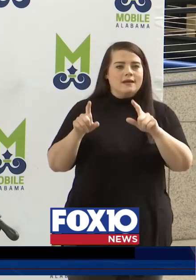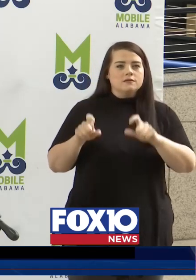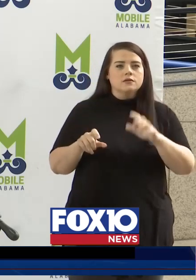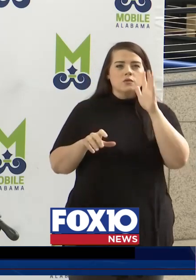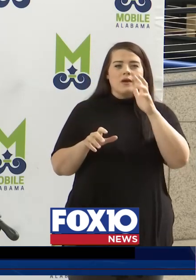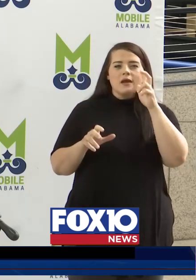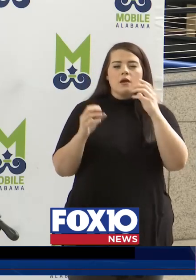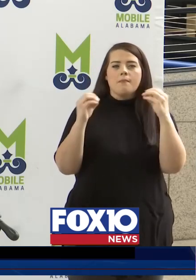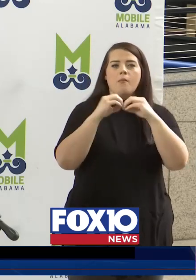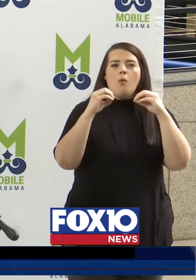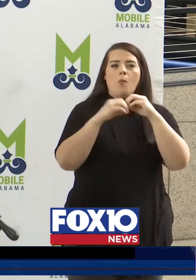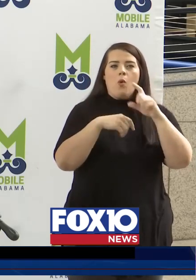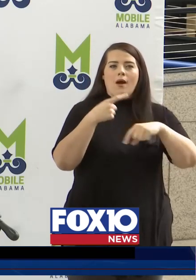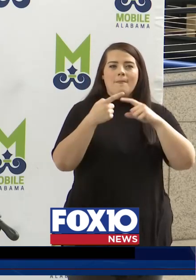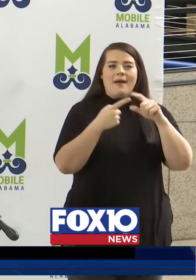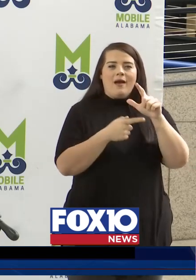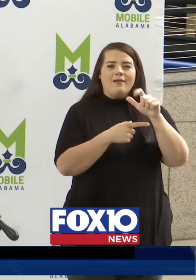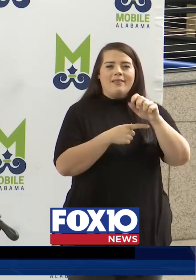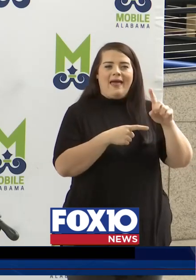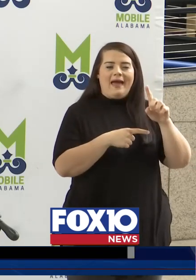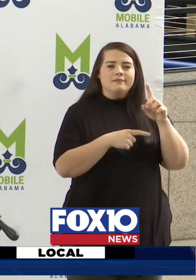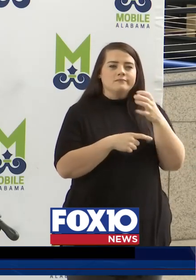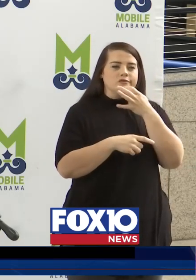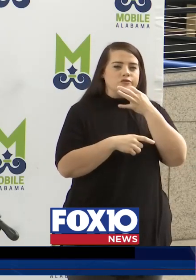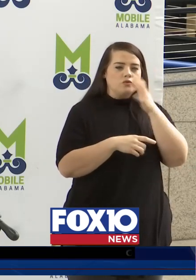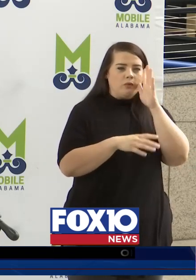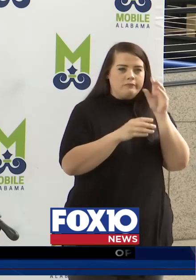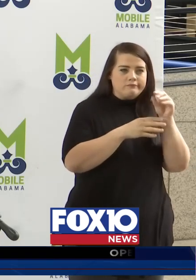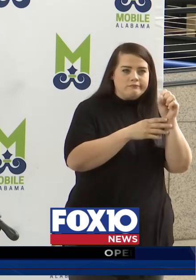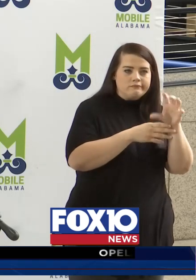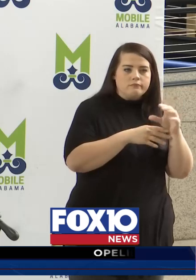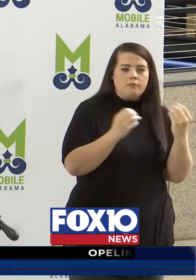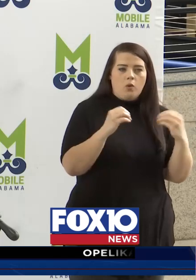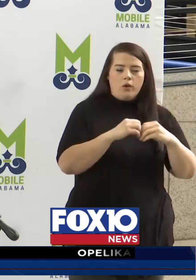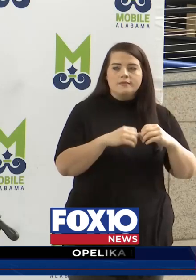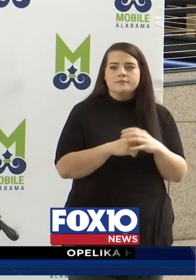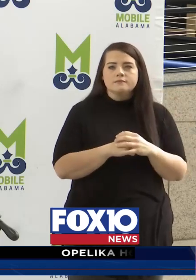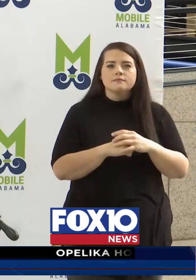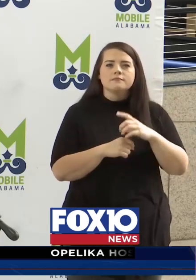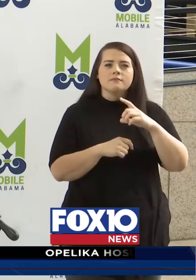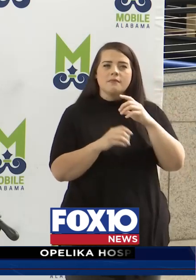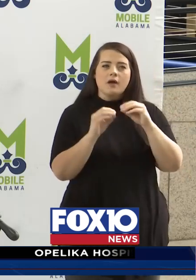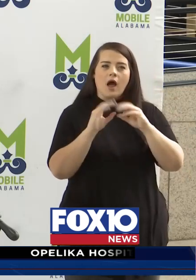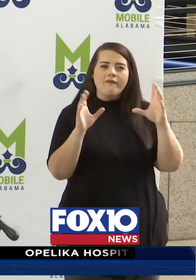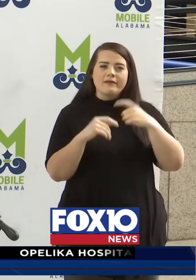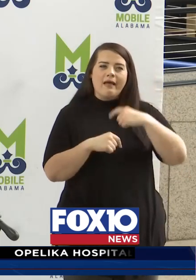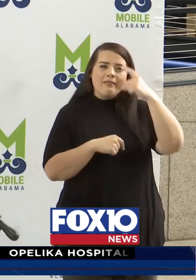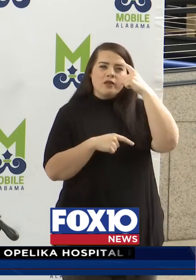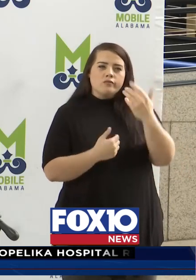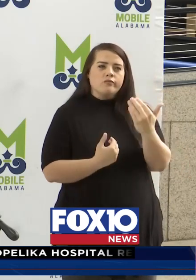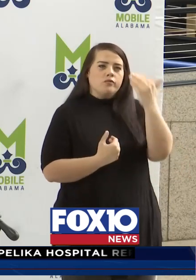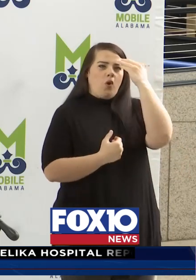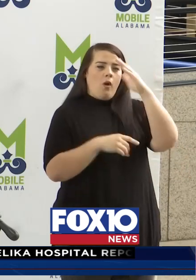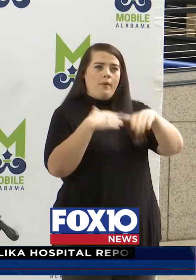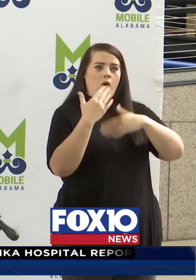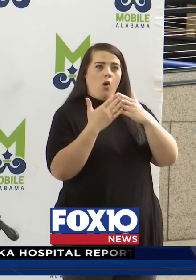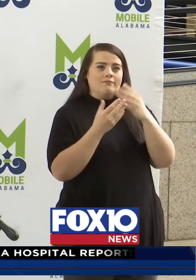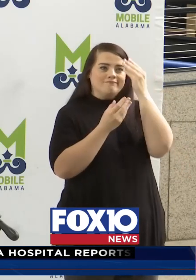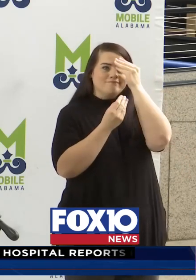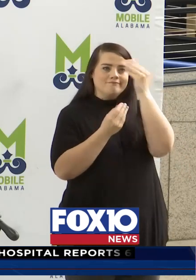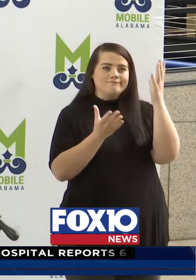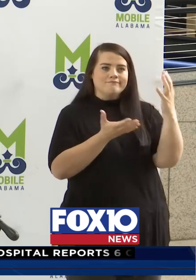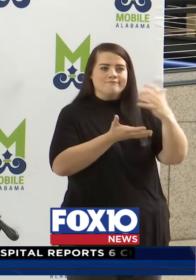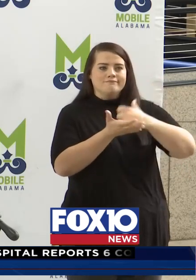remarks about LADD Stadium in just a few moments. I think you know this, but the data that is being